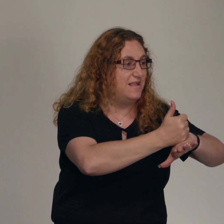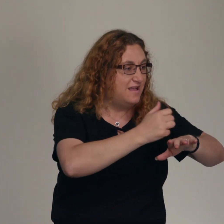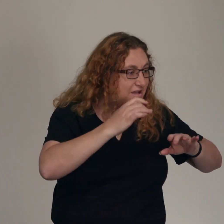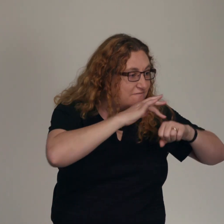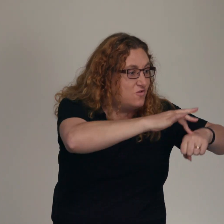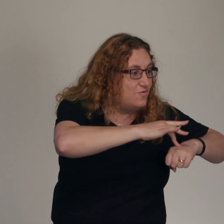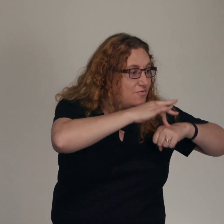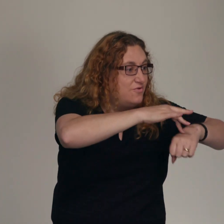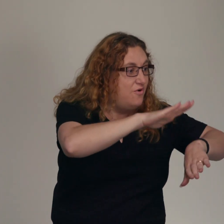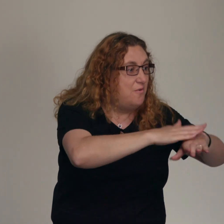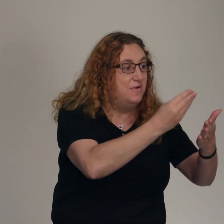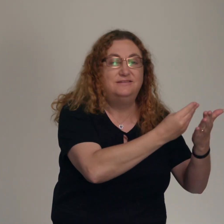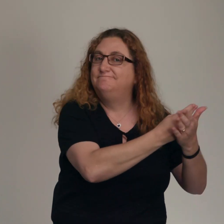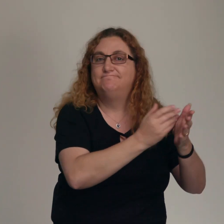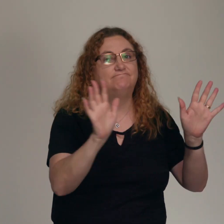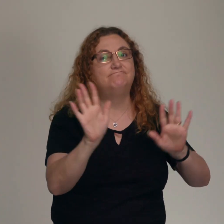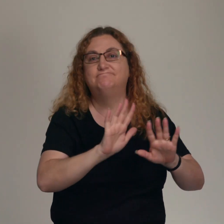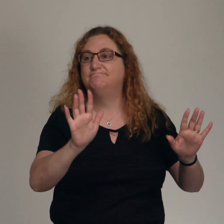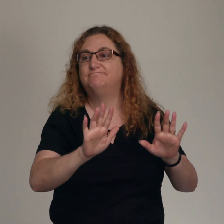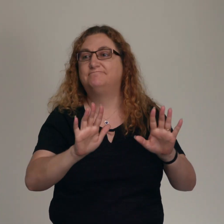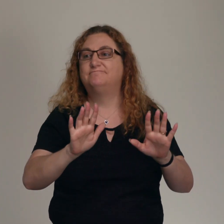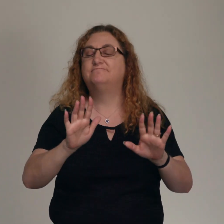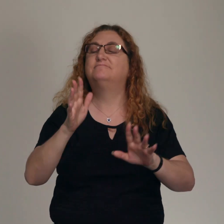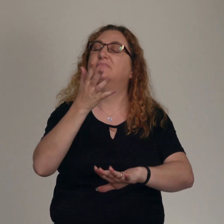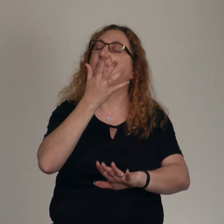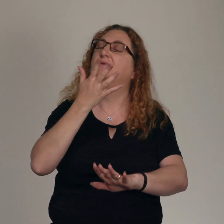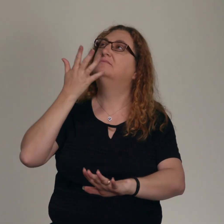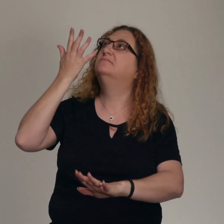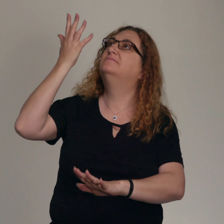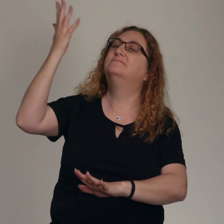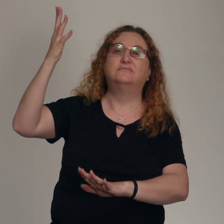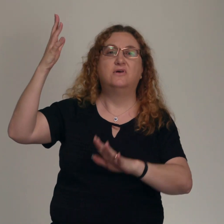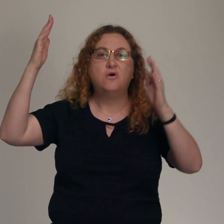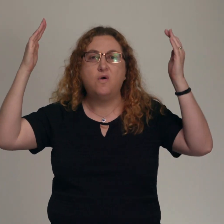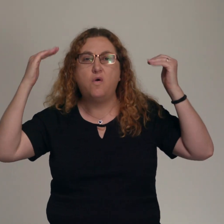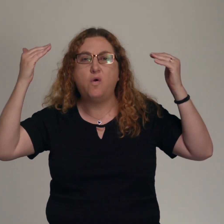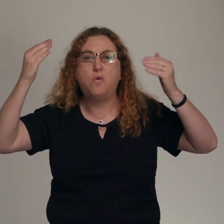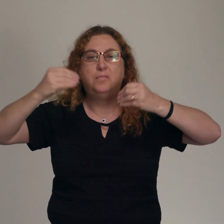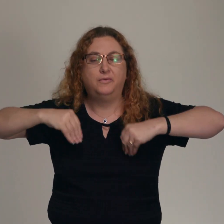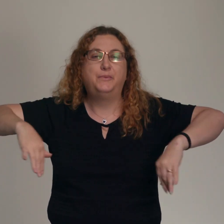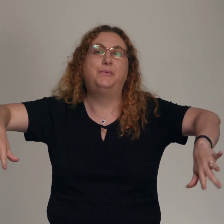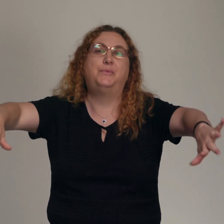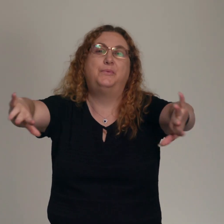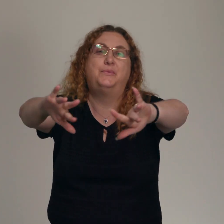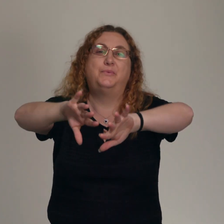them The fields of hope in which I sow Are harvested in